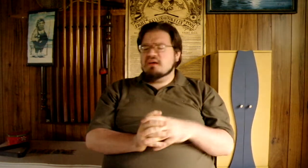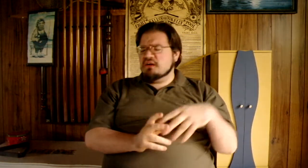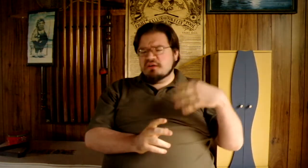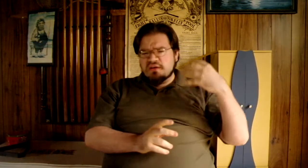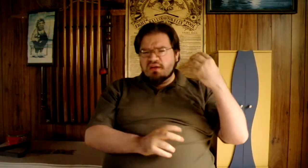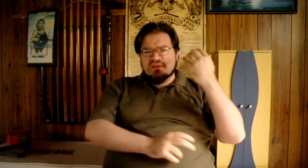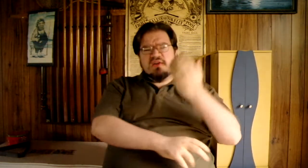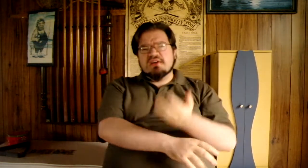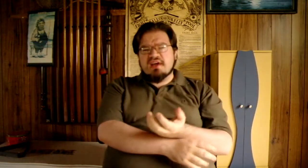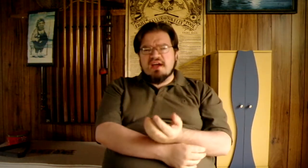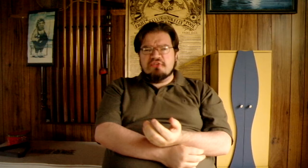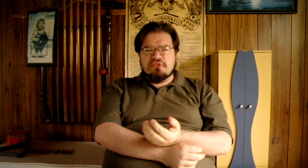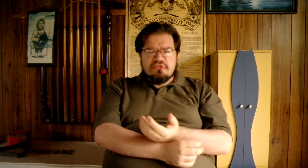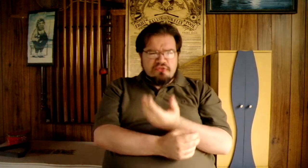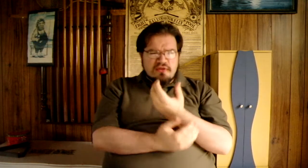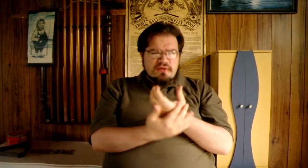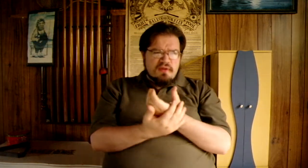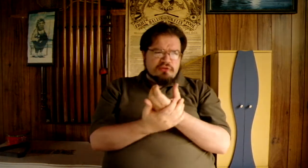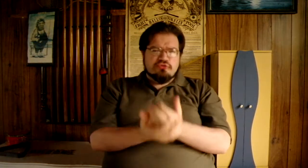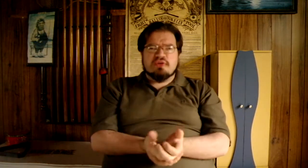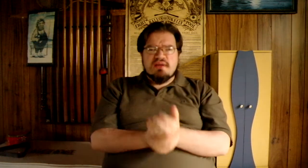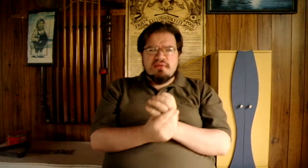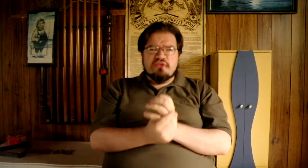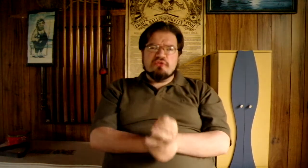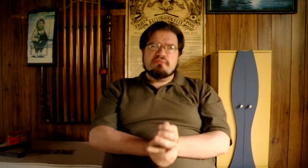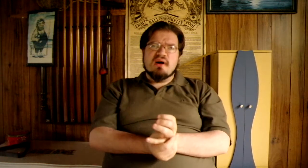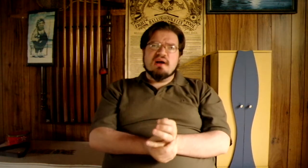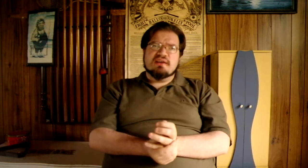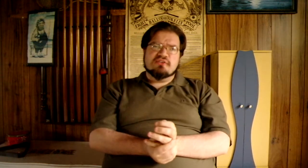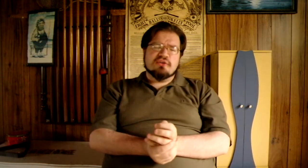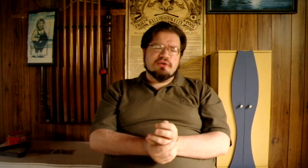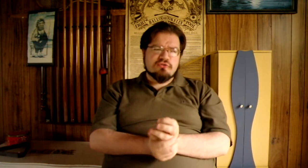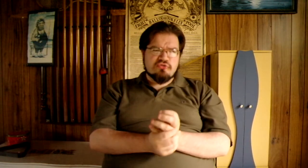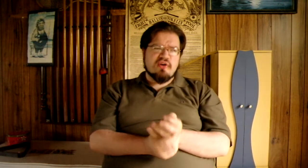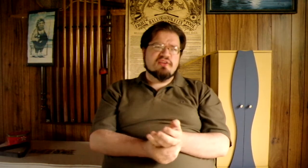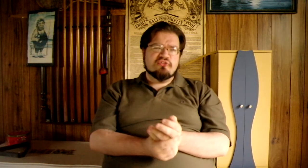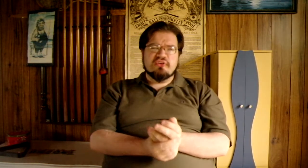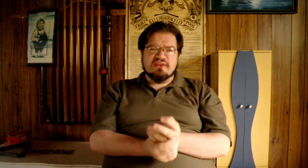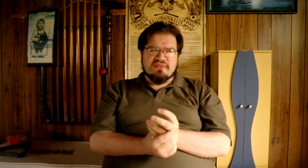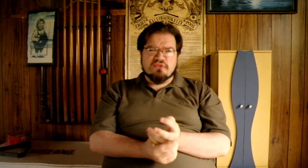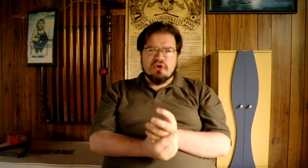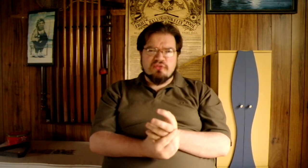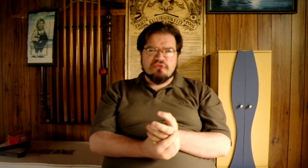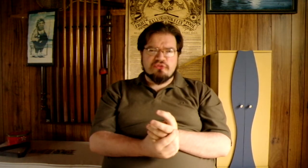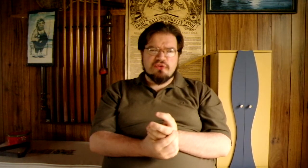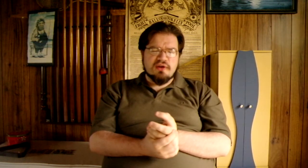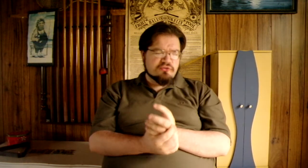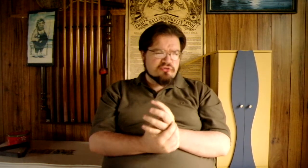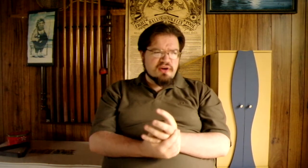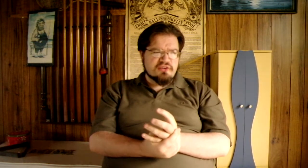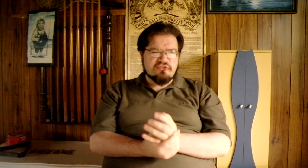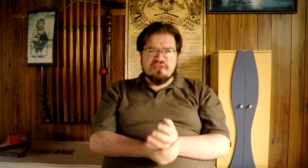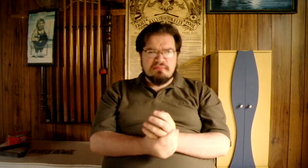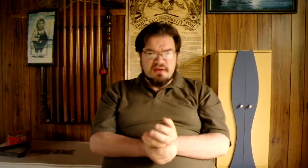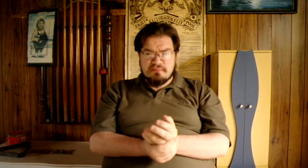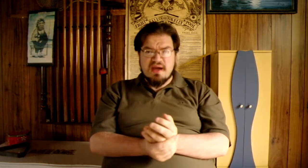In a lot of cases a dream is your mind trying to connect the dots and trying to see a bigger pattern.